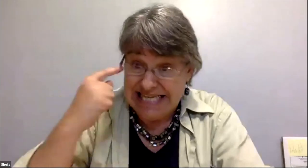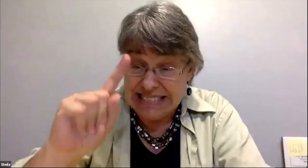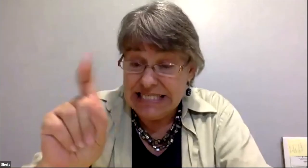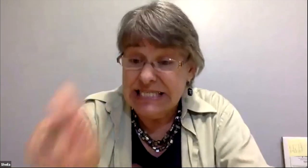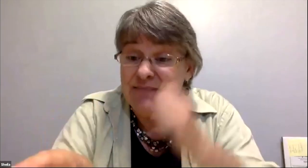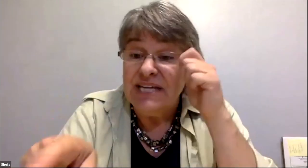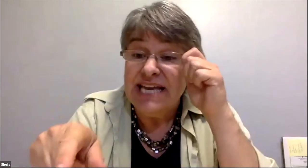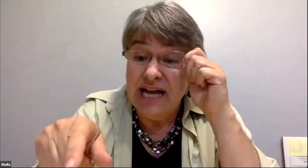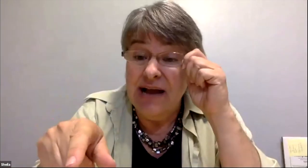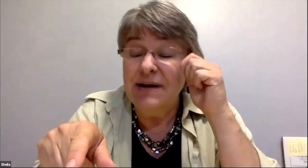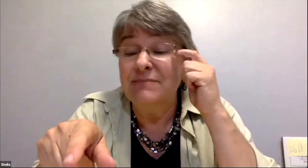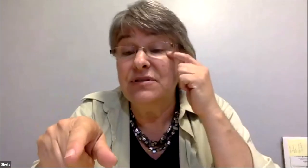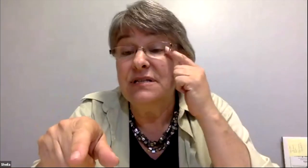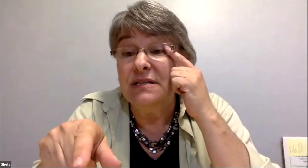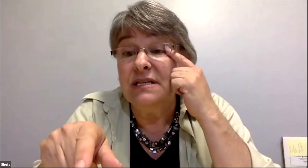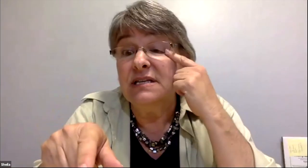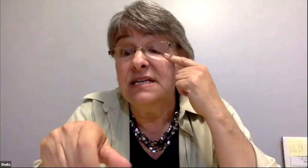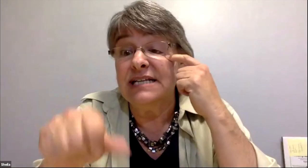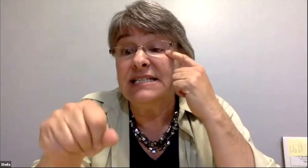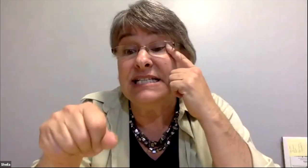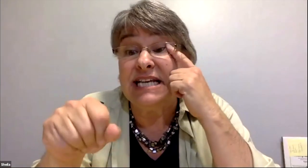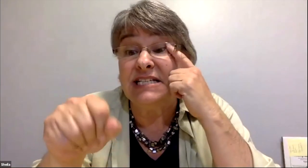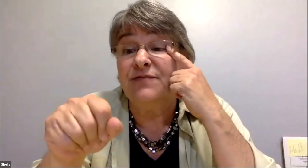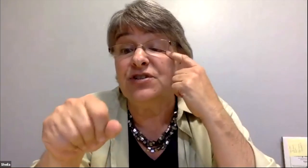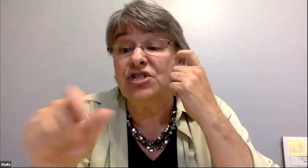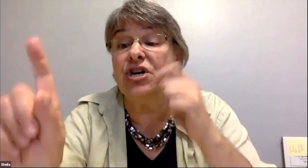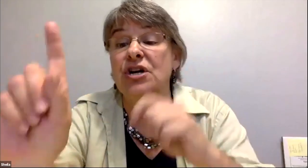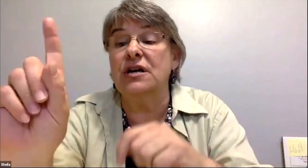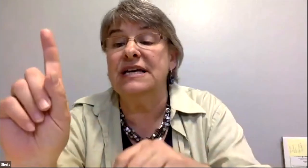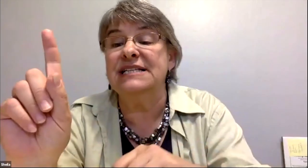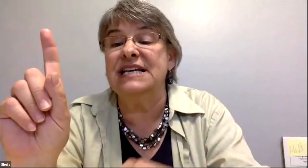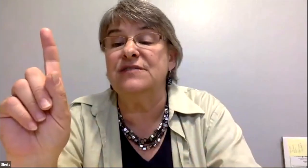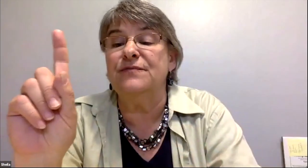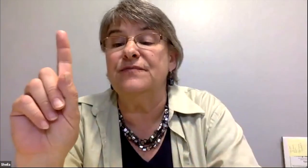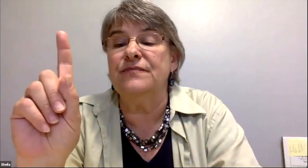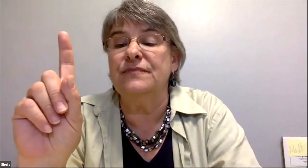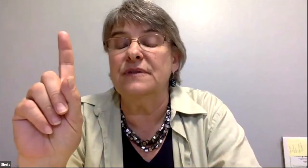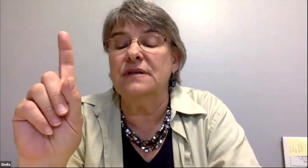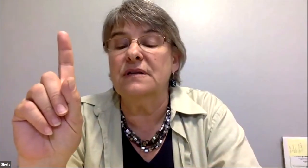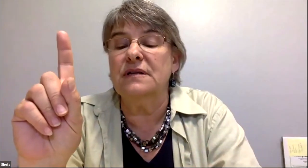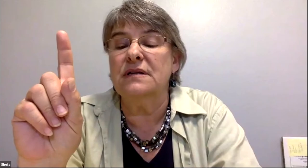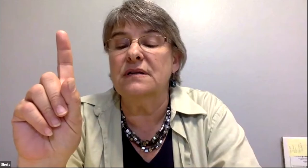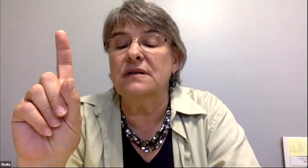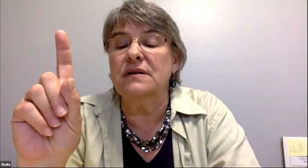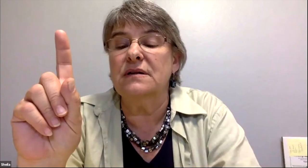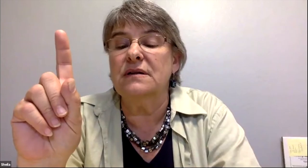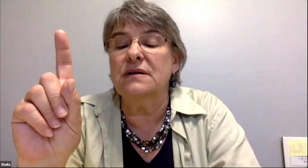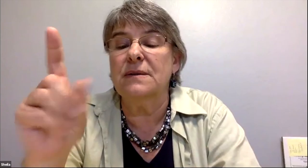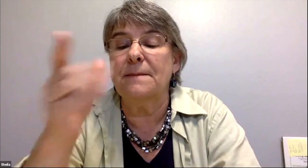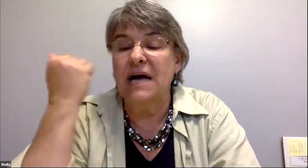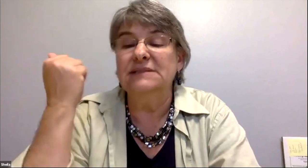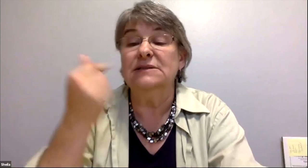i'm saying you don't want to be able to get down the road on something and you have to stop certain portions because you run out of dollars